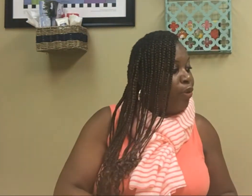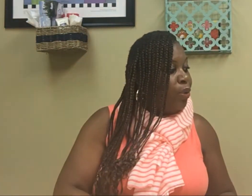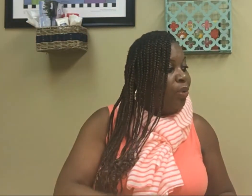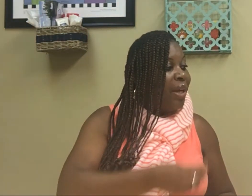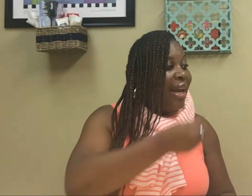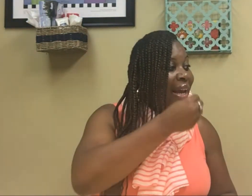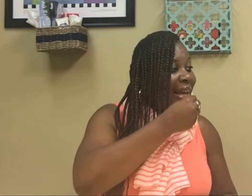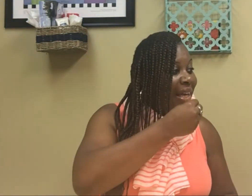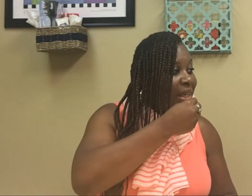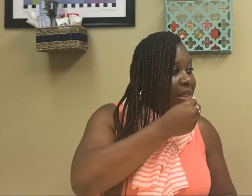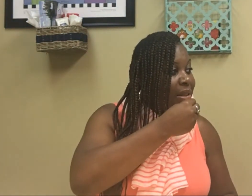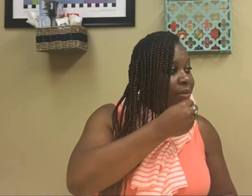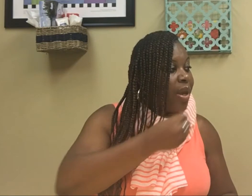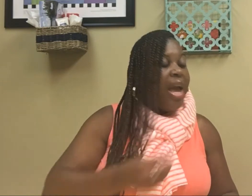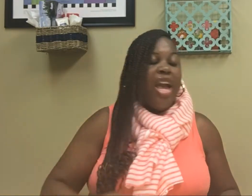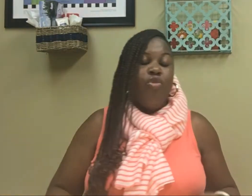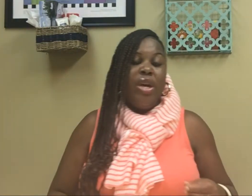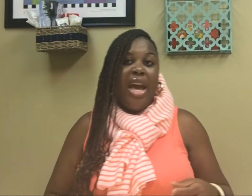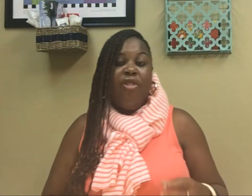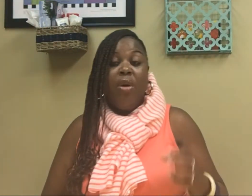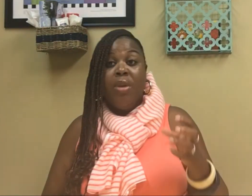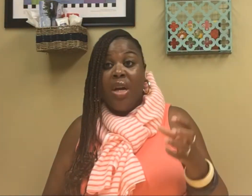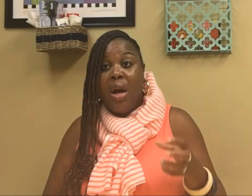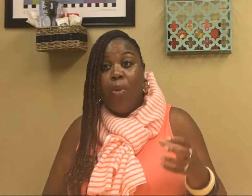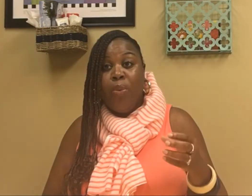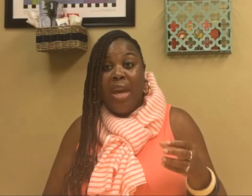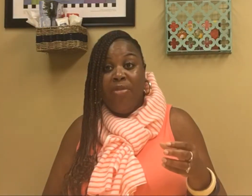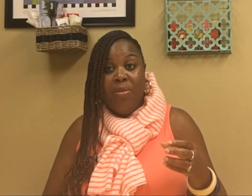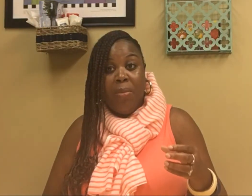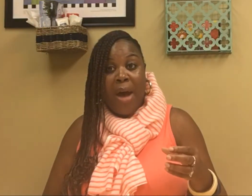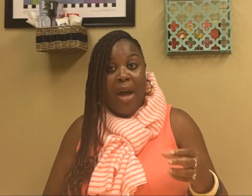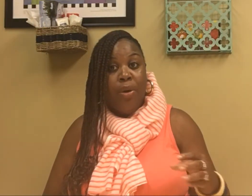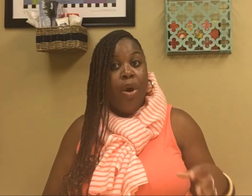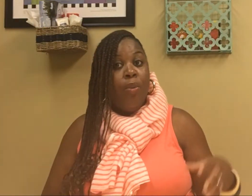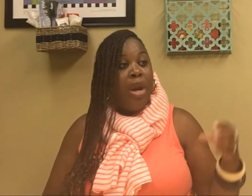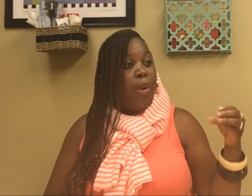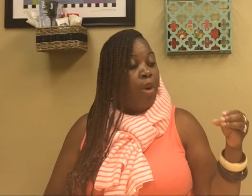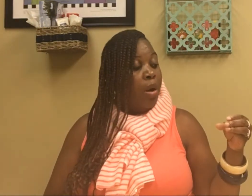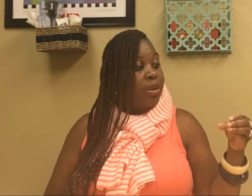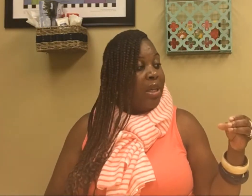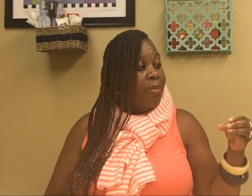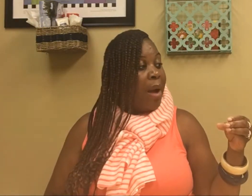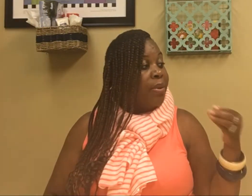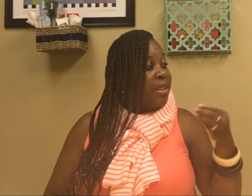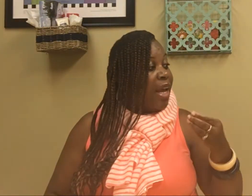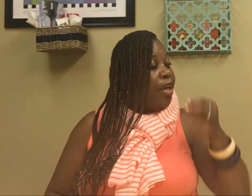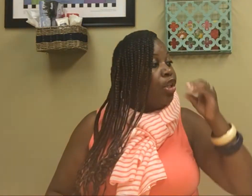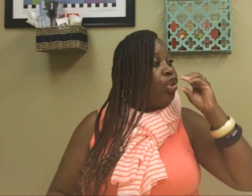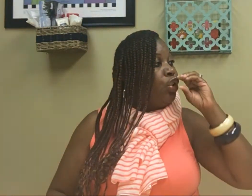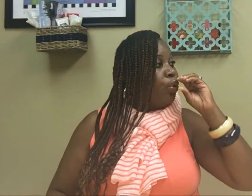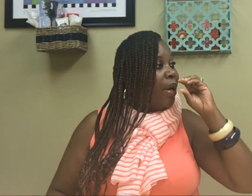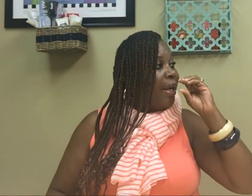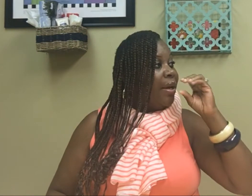food. Eat. If we gave him the cup or we gave him the bottle, when I would hold it up, I would say, drink,